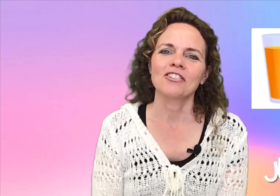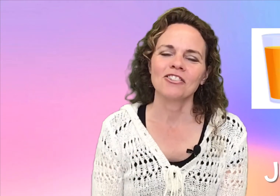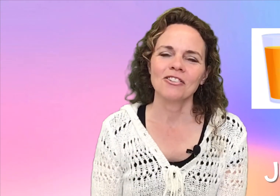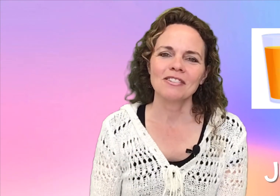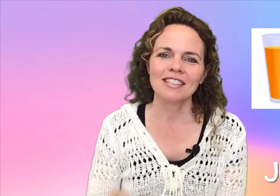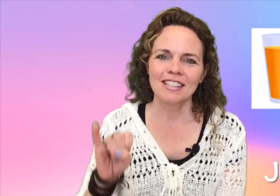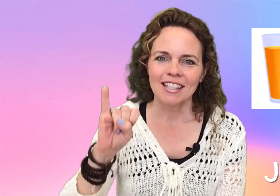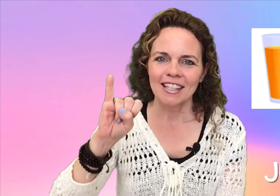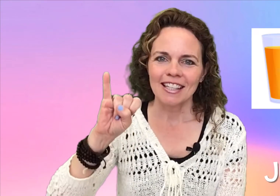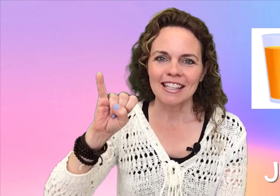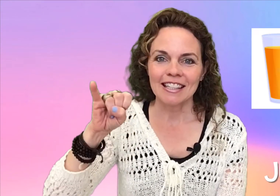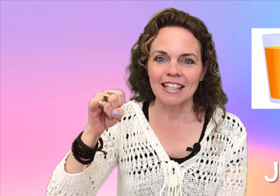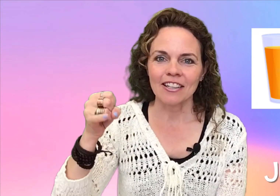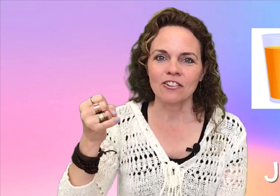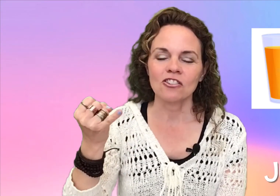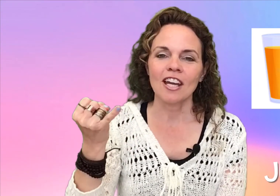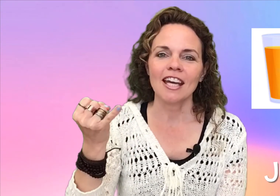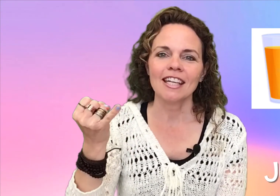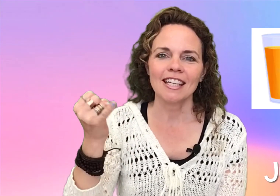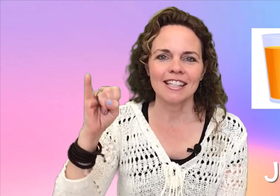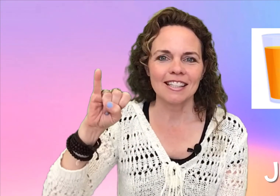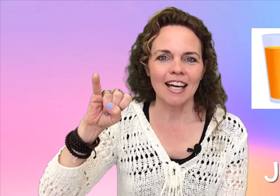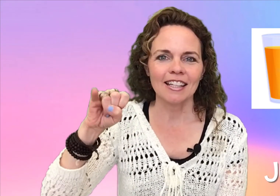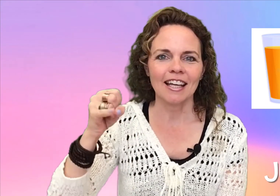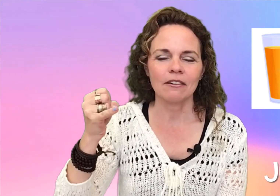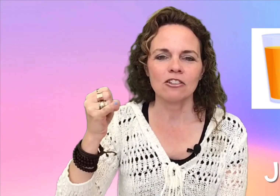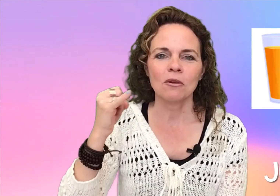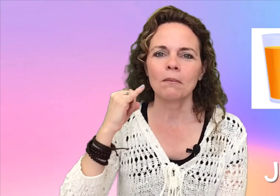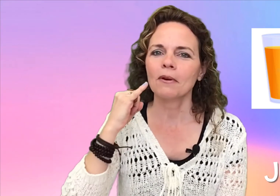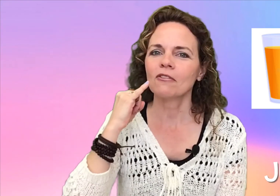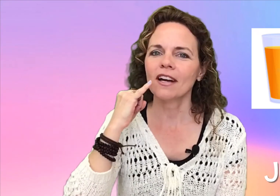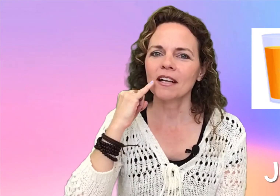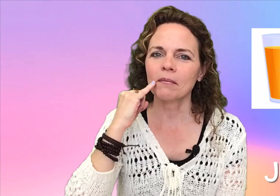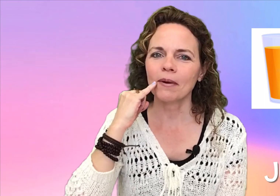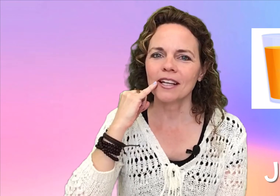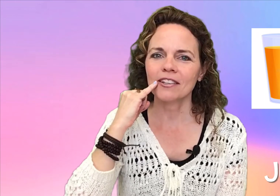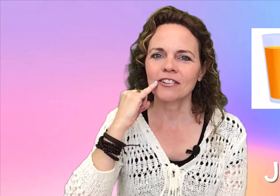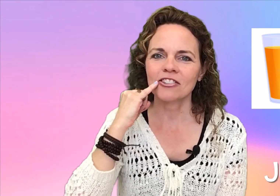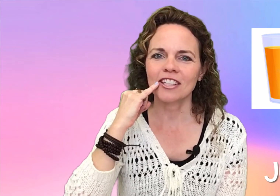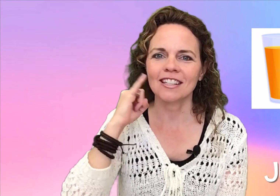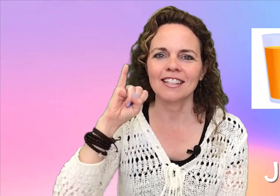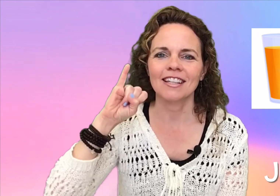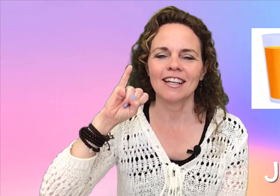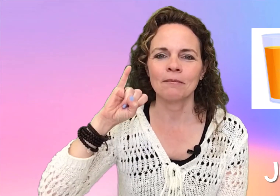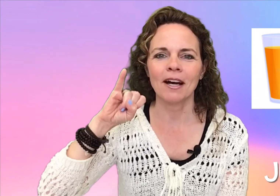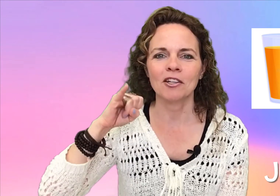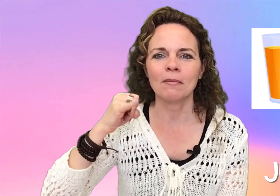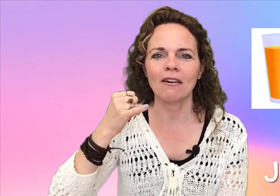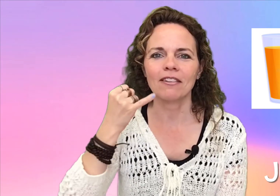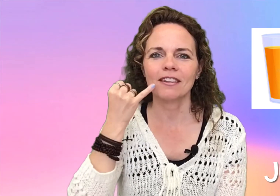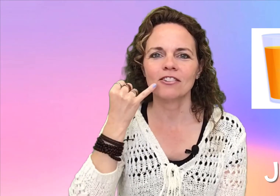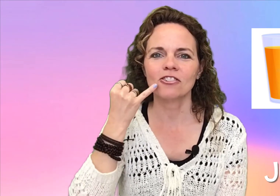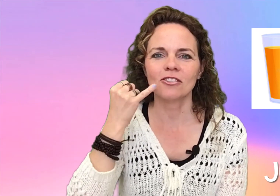Juice is the letter J in sign language but right up by your chin and by your mouth. Juice. Thanks.